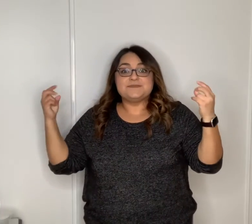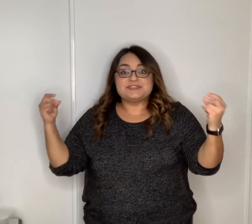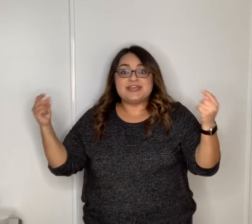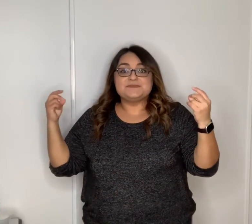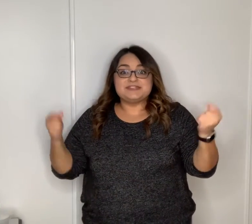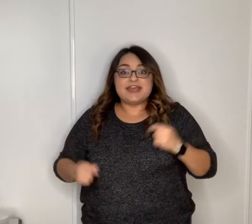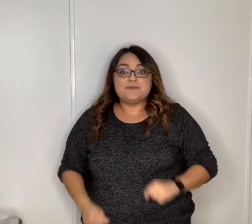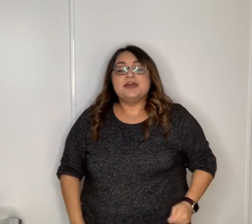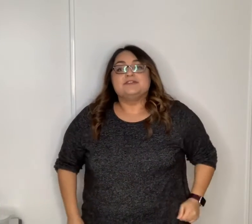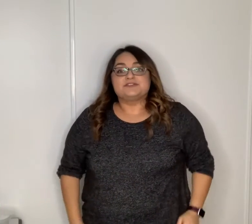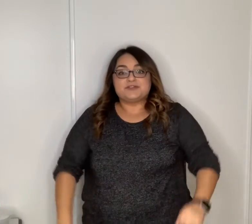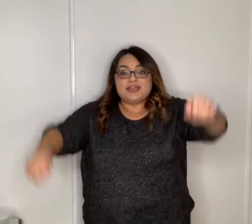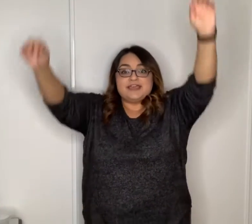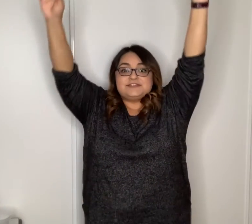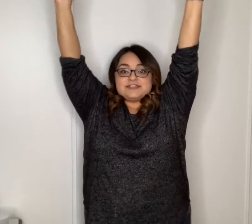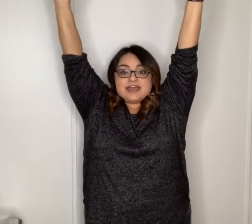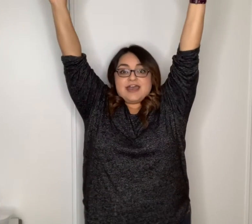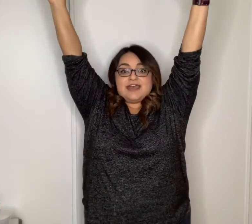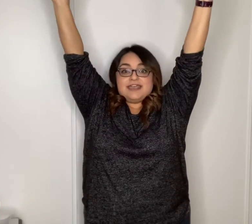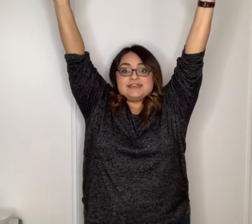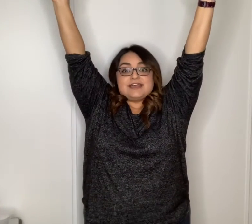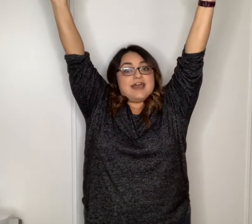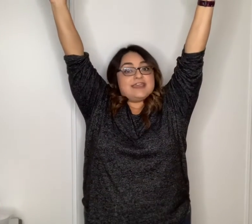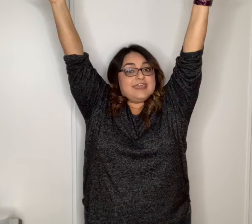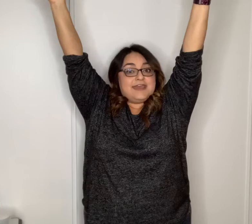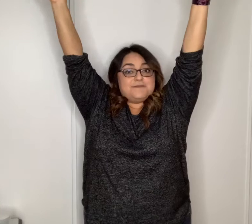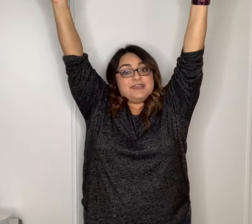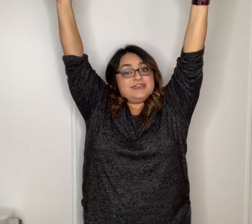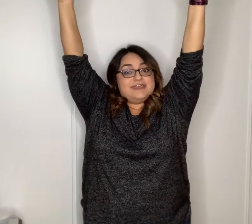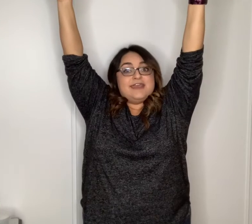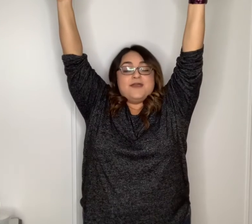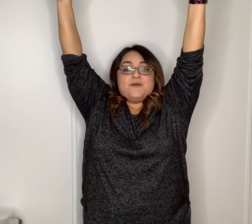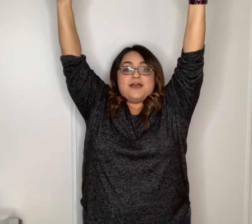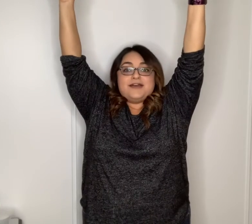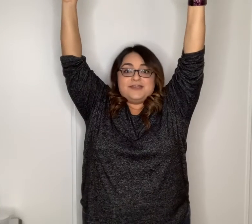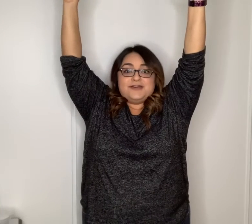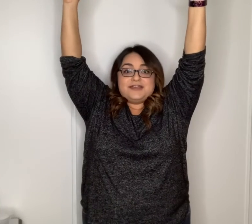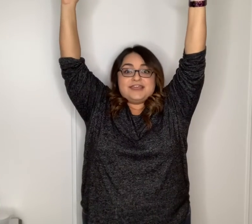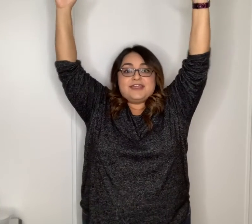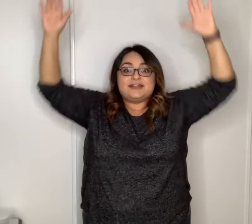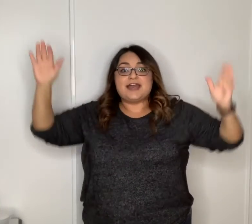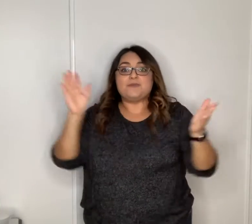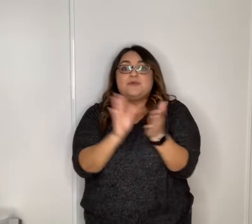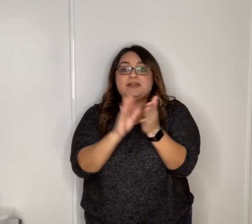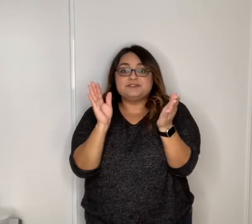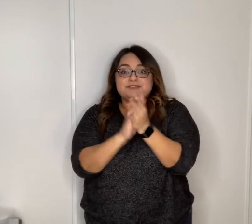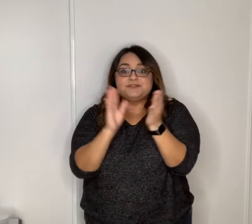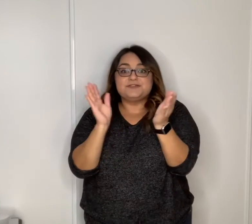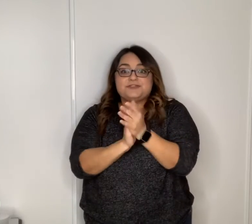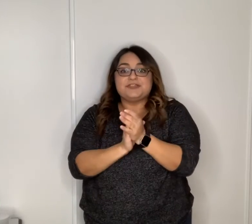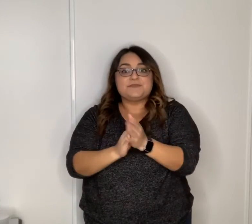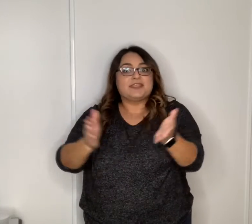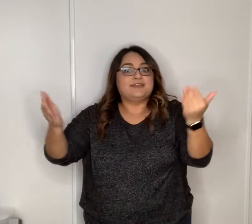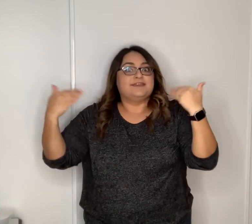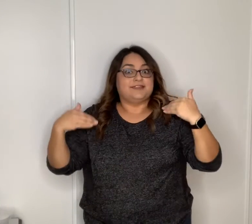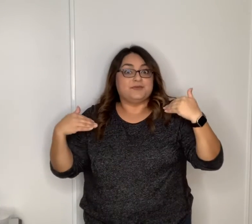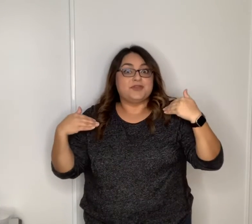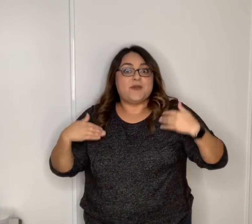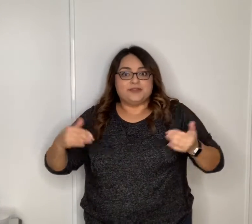snap snap stretch as high as high can be while you're there clap one two three then we go on